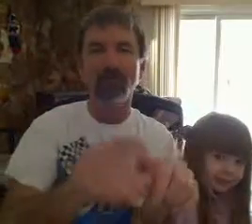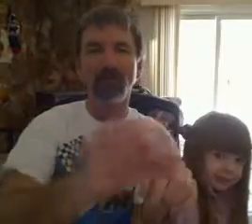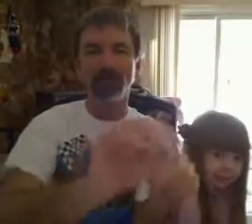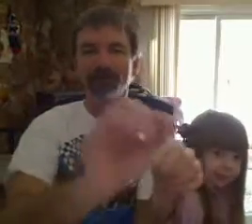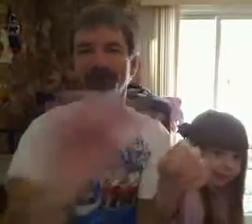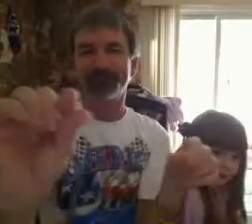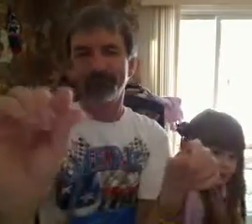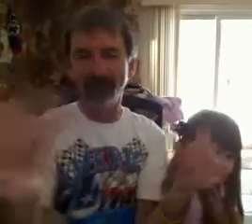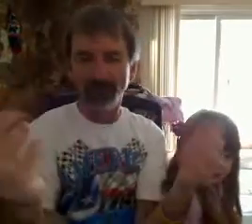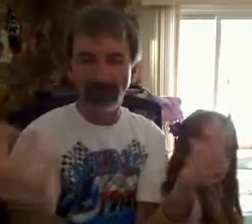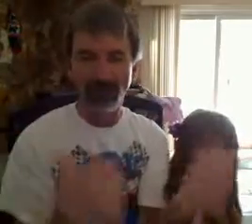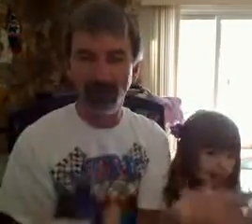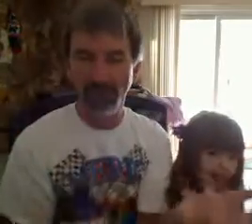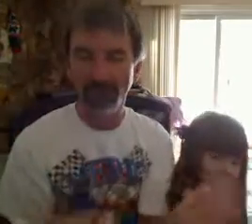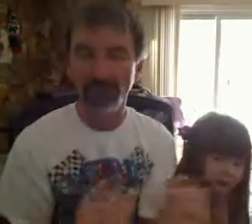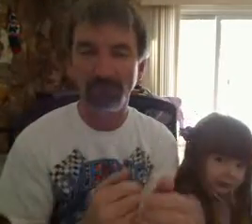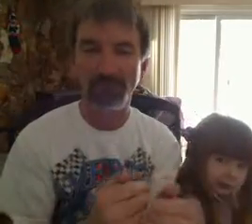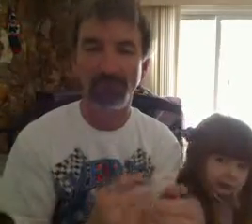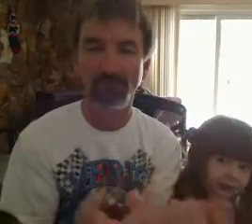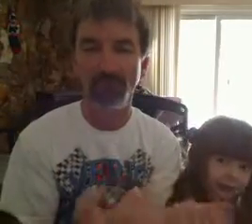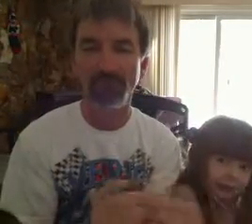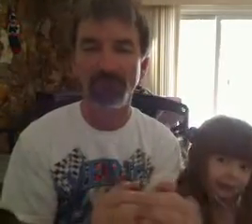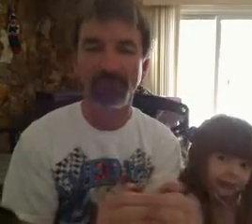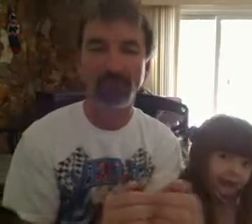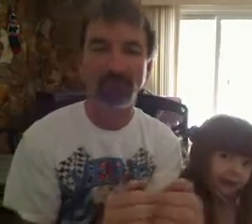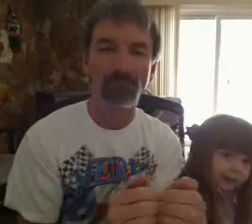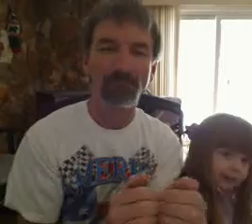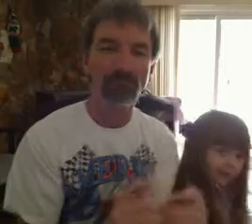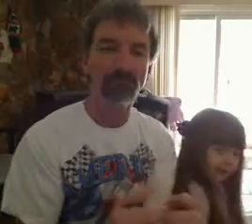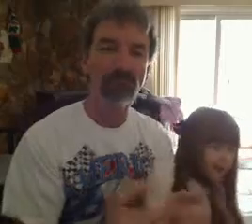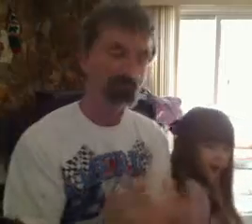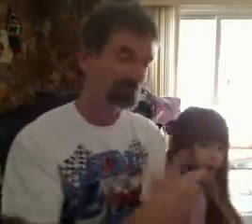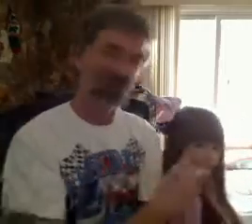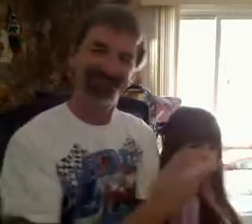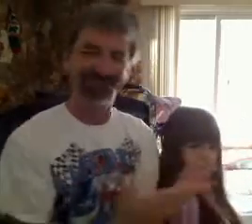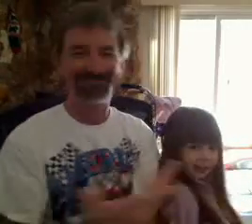my dad